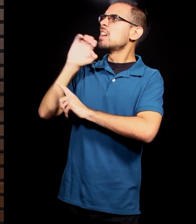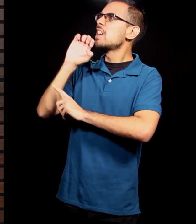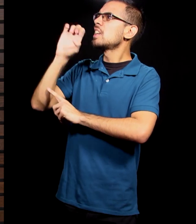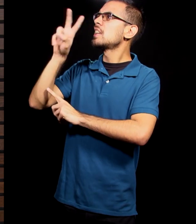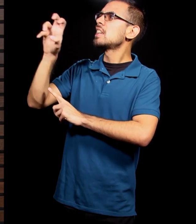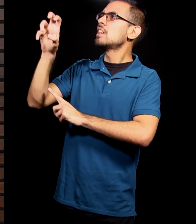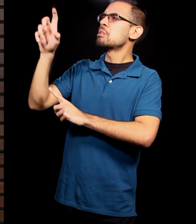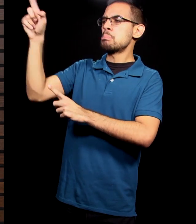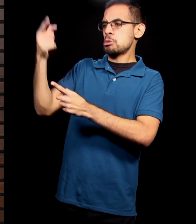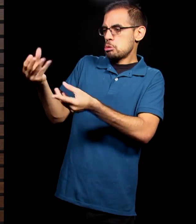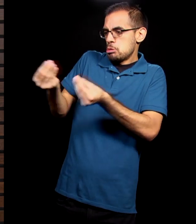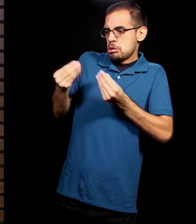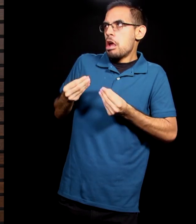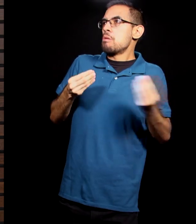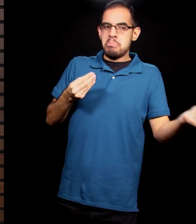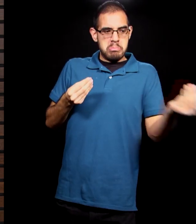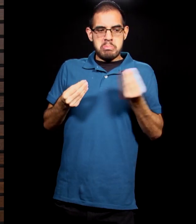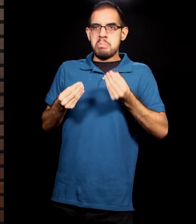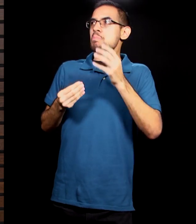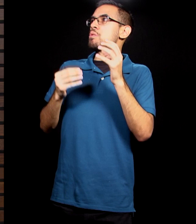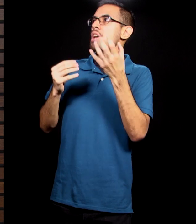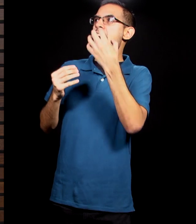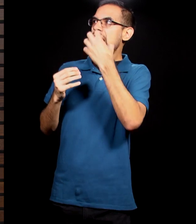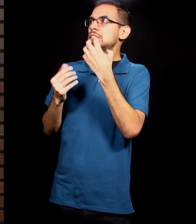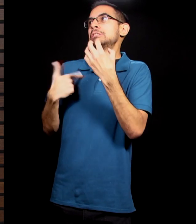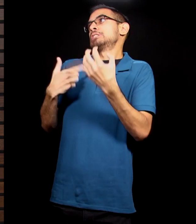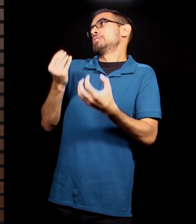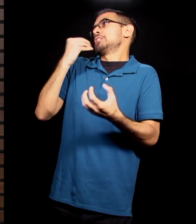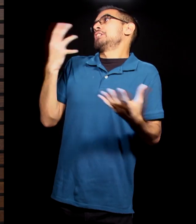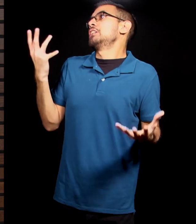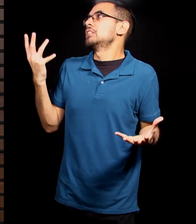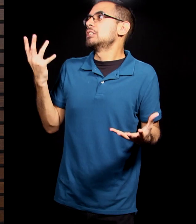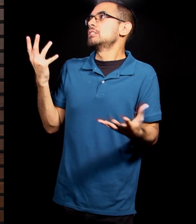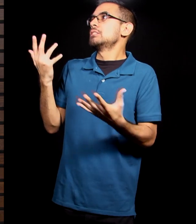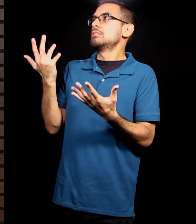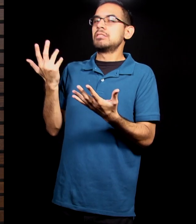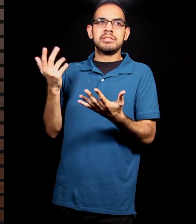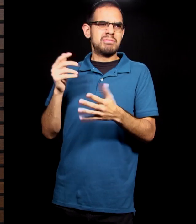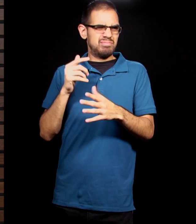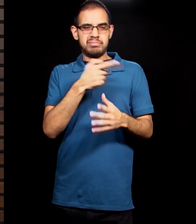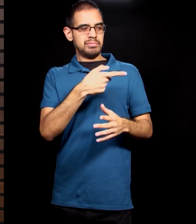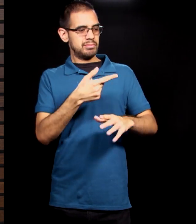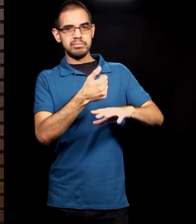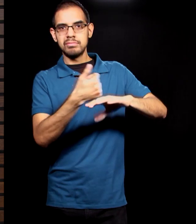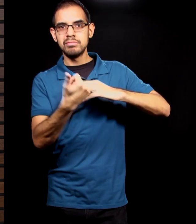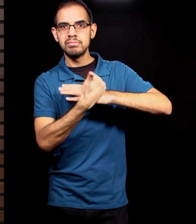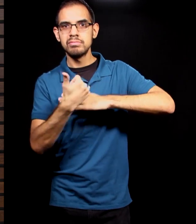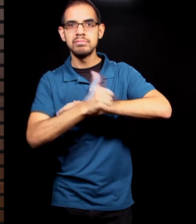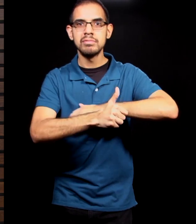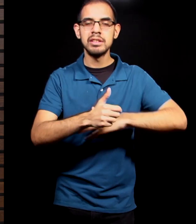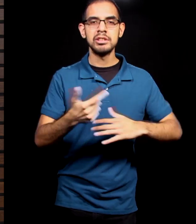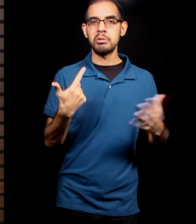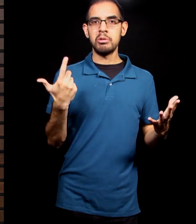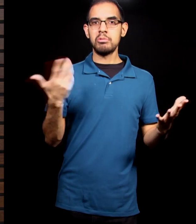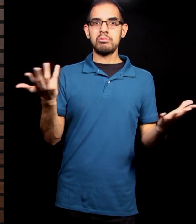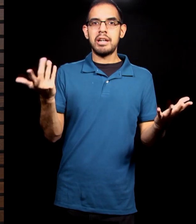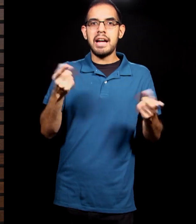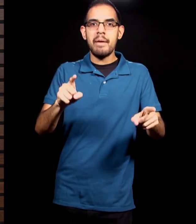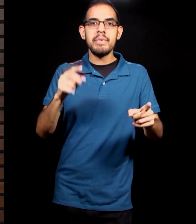And so the Lord God asked the woman, What is this that you have done? And the woman said, The serpent deceived me and I ate. And so